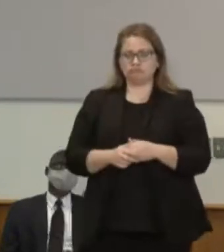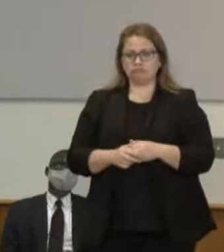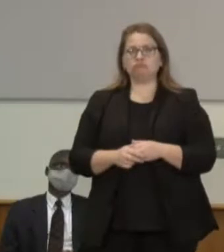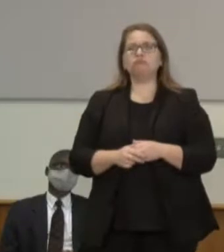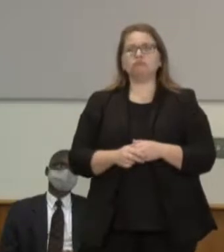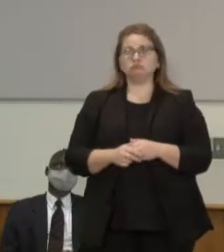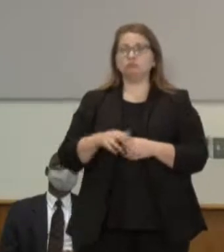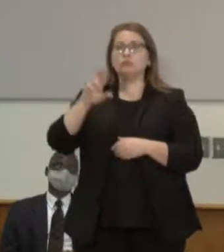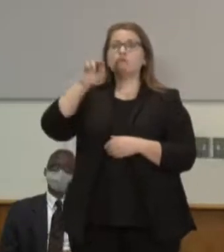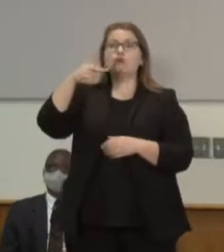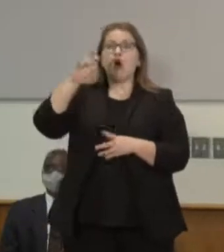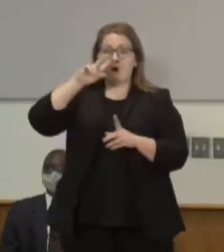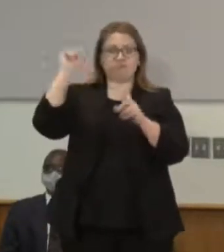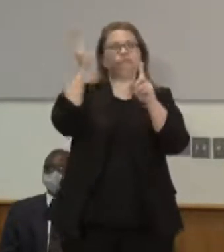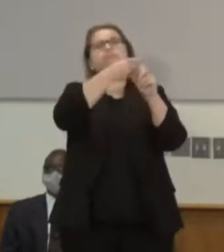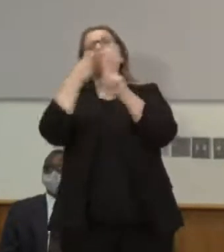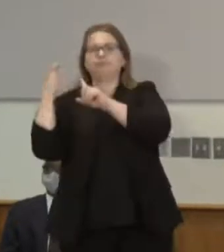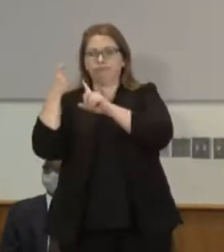pulled it off